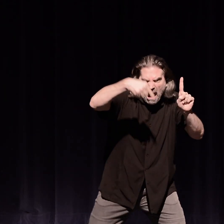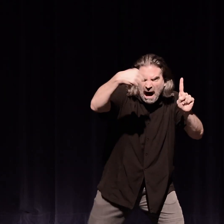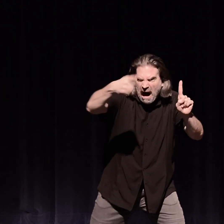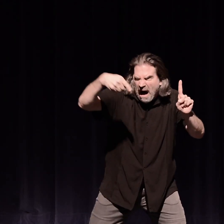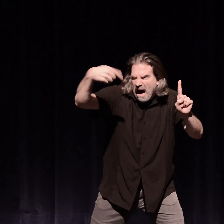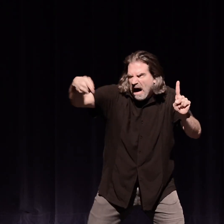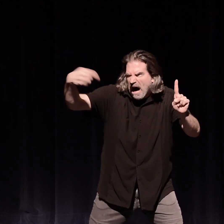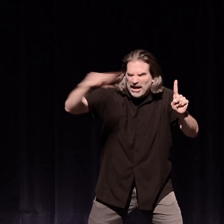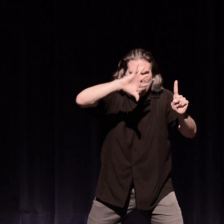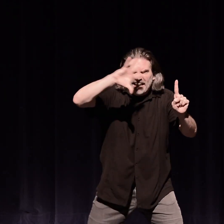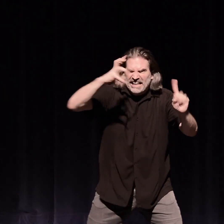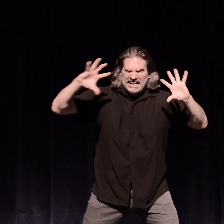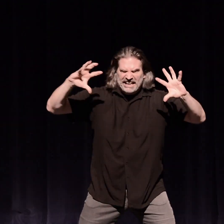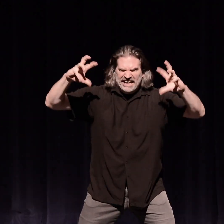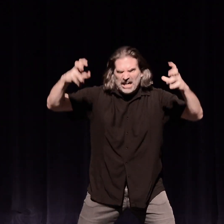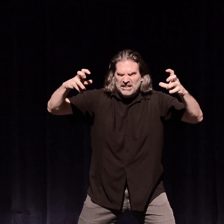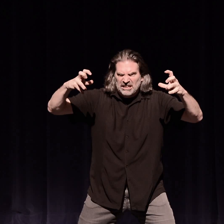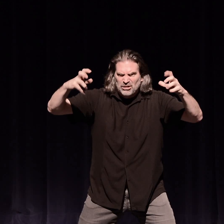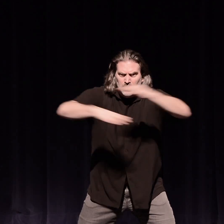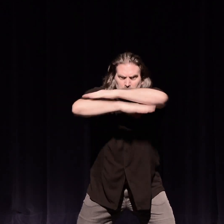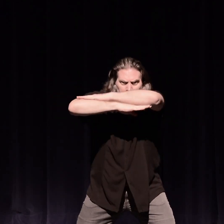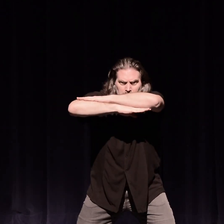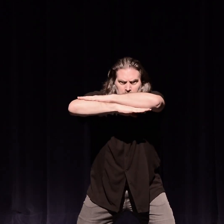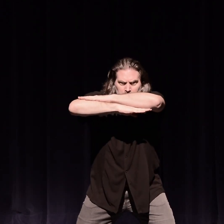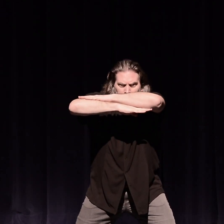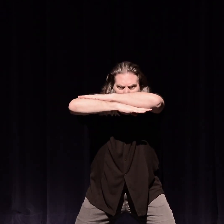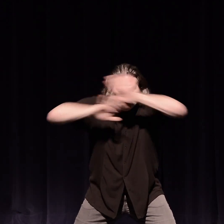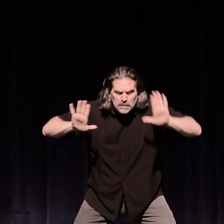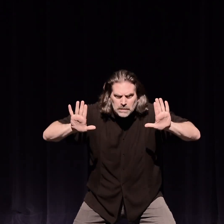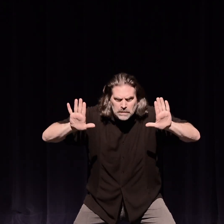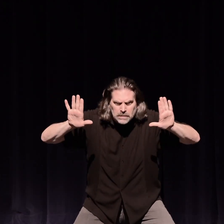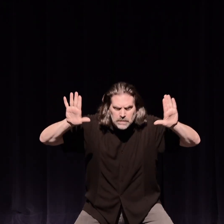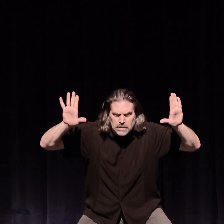borrowed wire, down in the trenches,